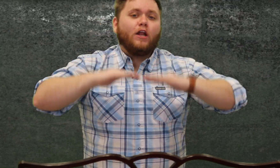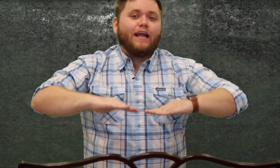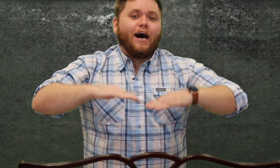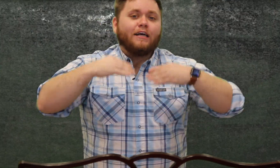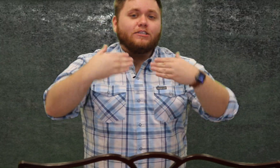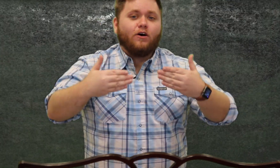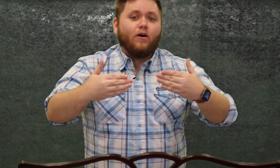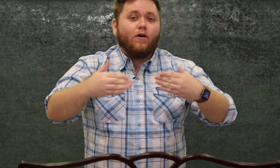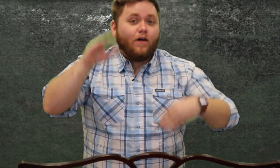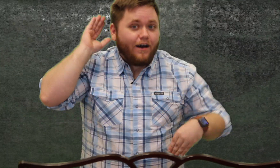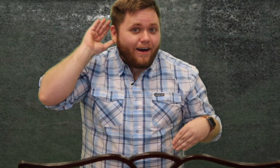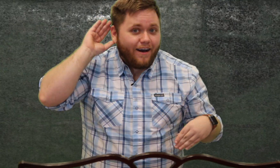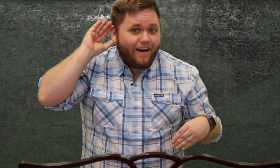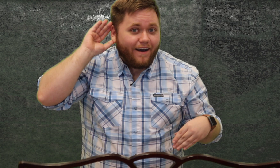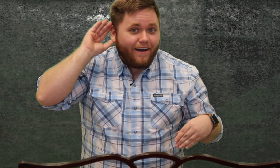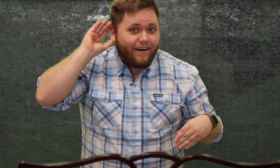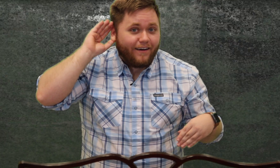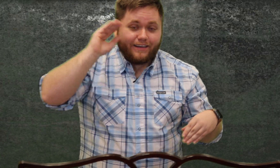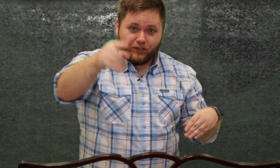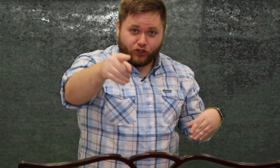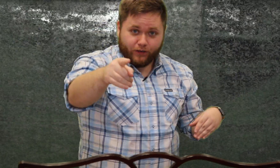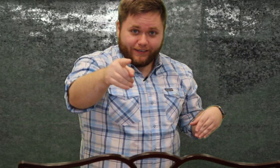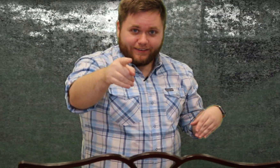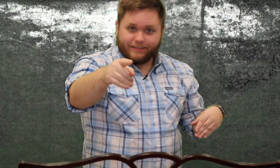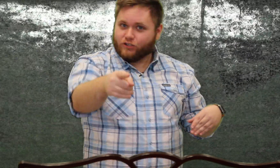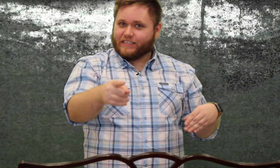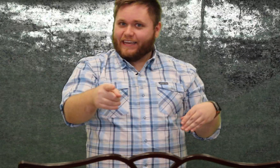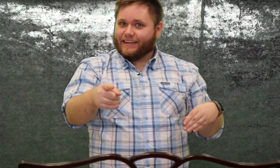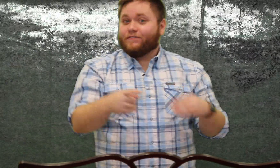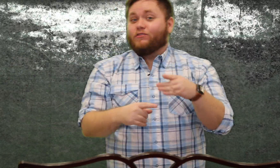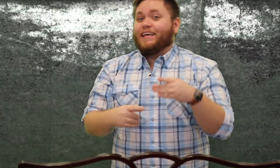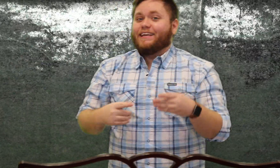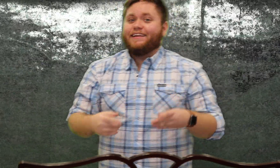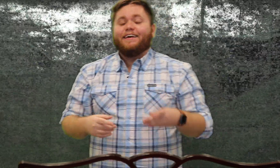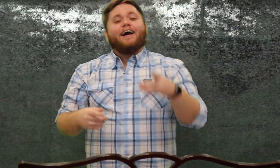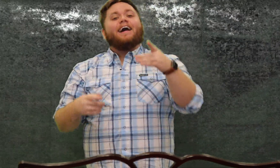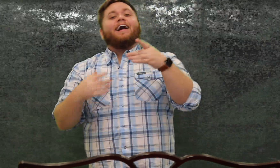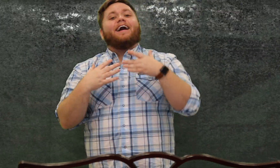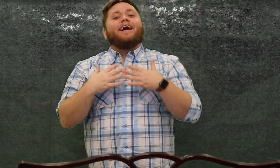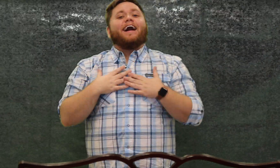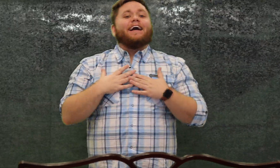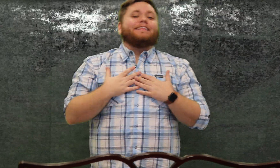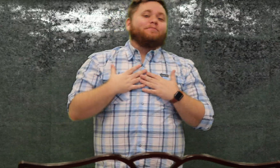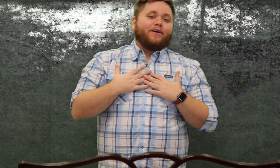la sol did you do it did you sing it if you did i get the point